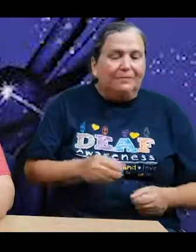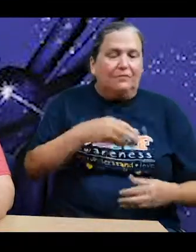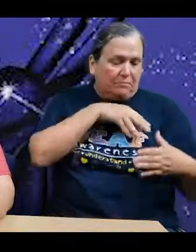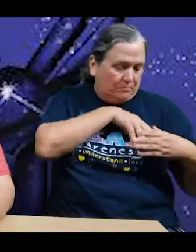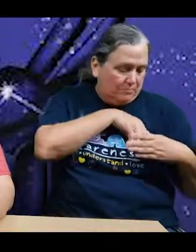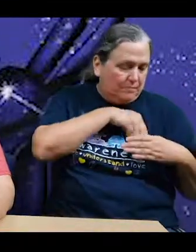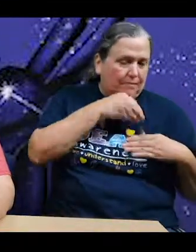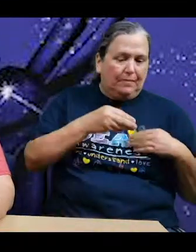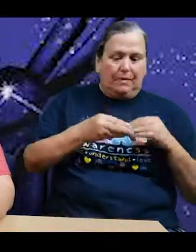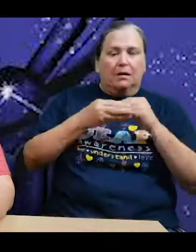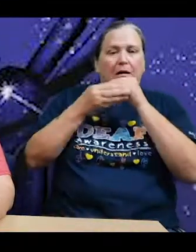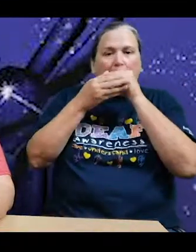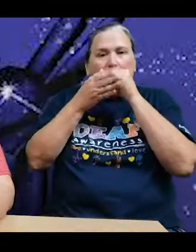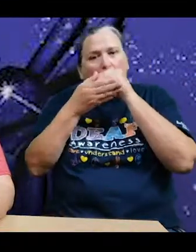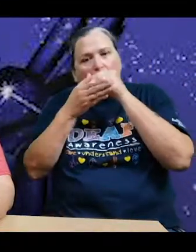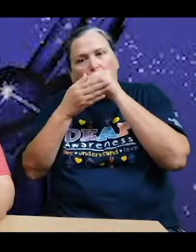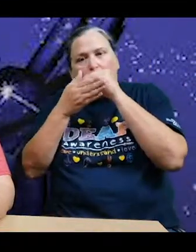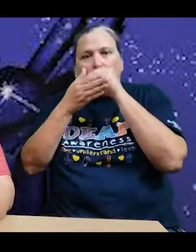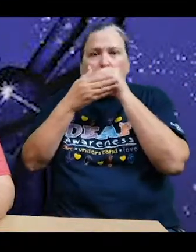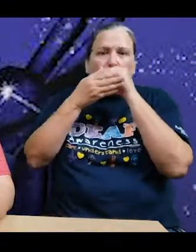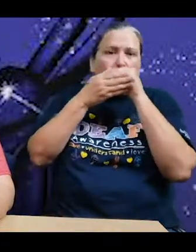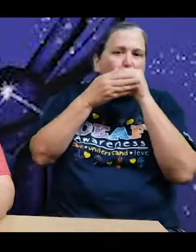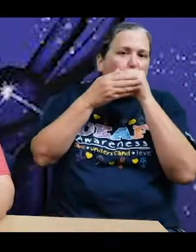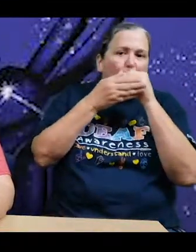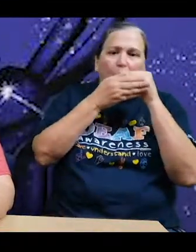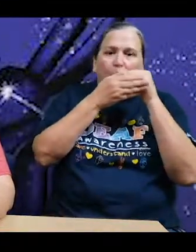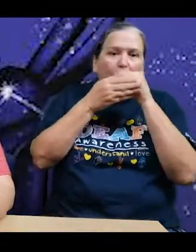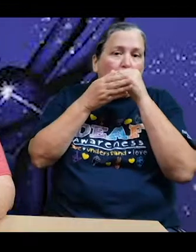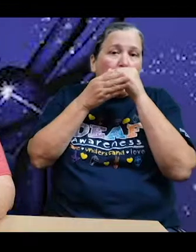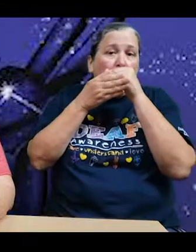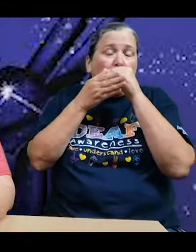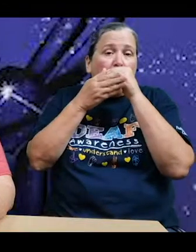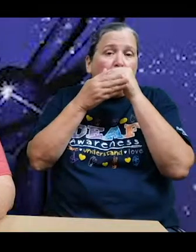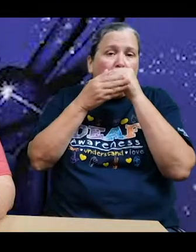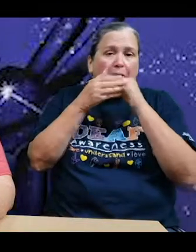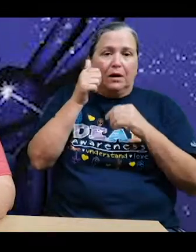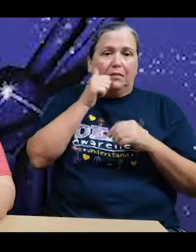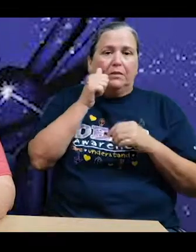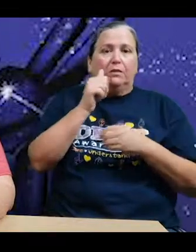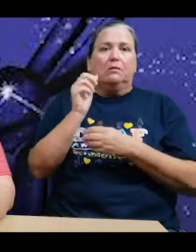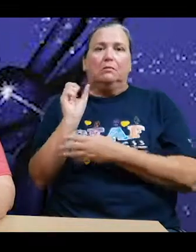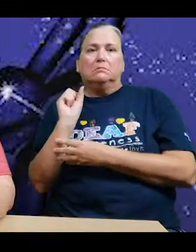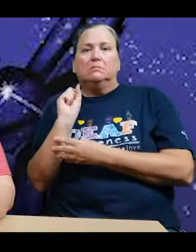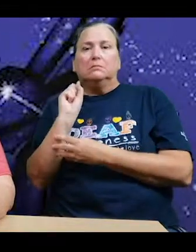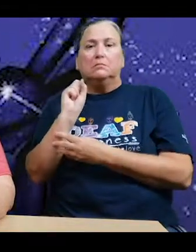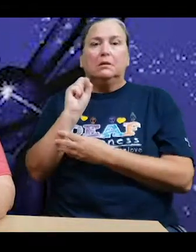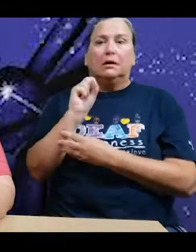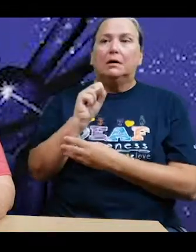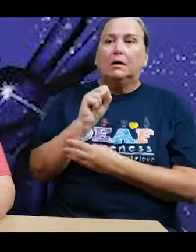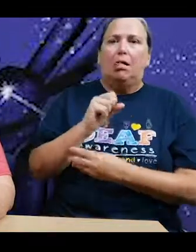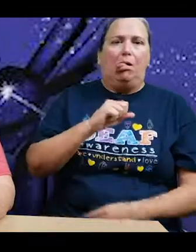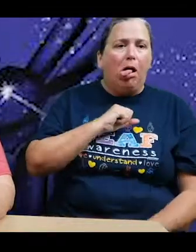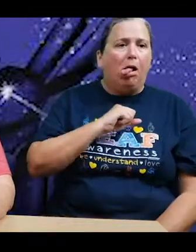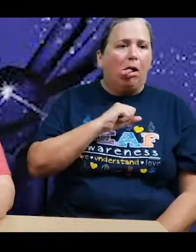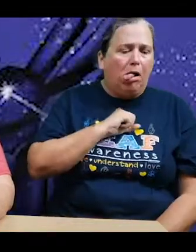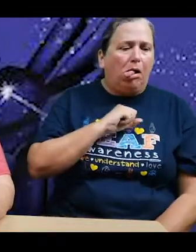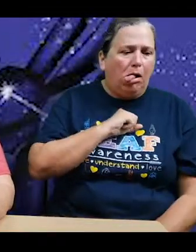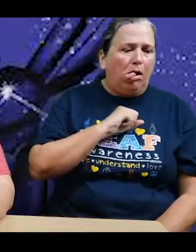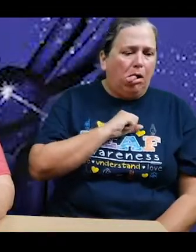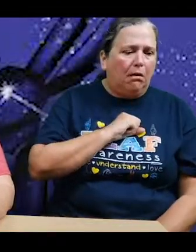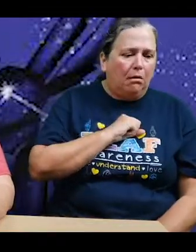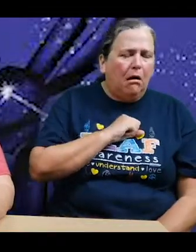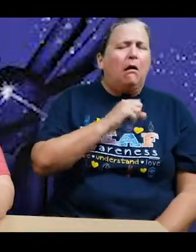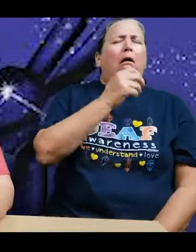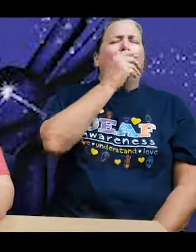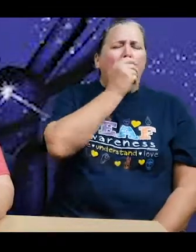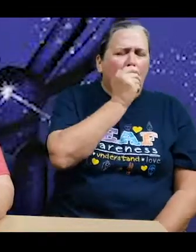and played the beginning of a simple melody. The little girl sat up in her bed and immediately started to cough. Bryce